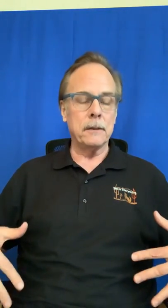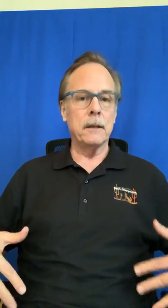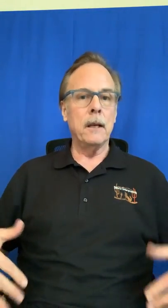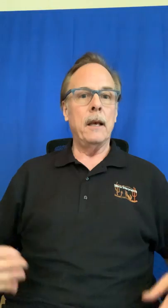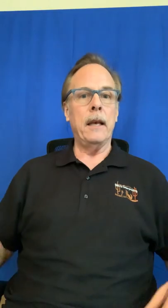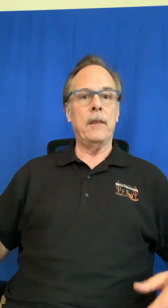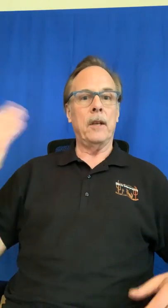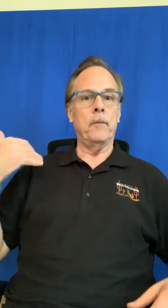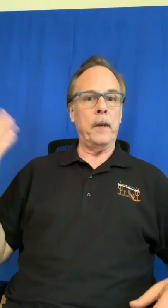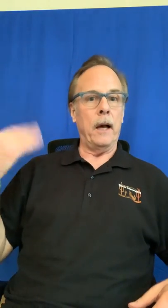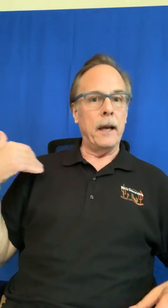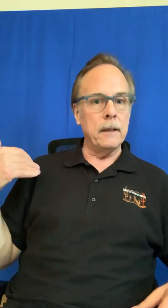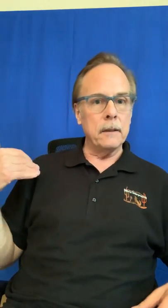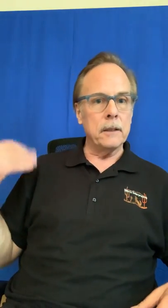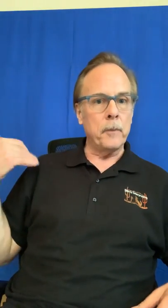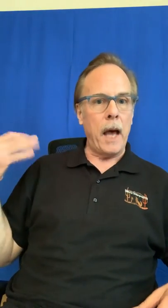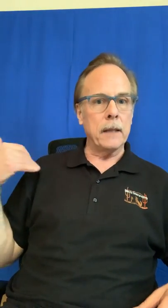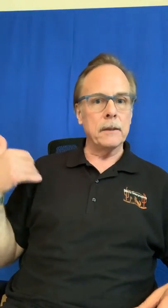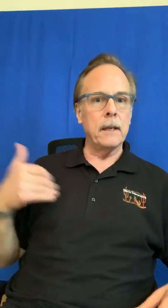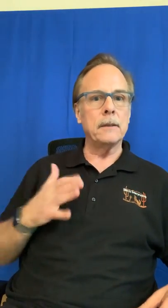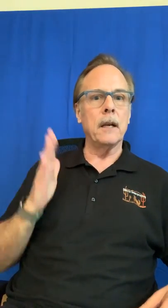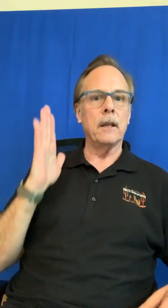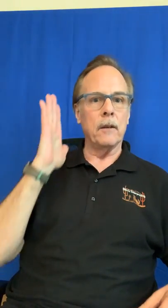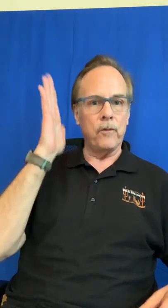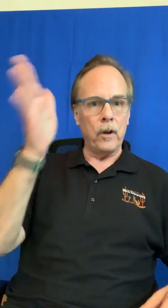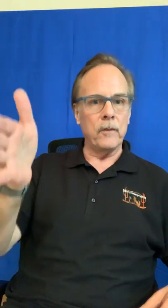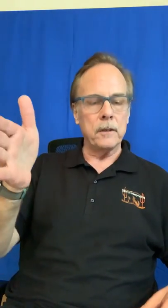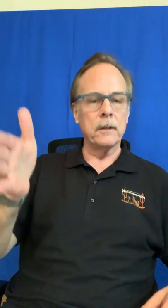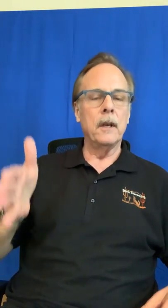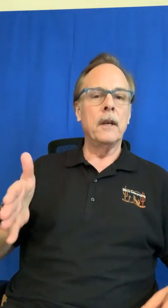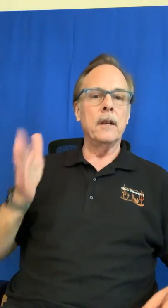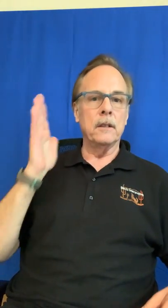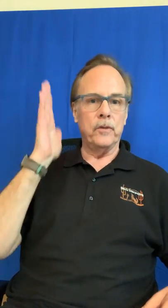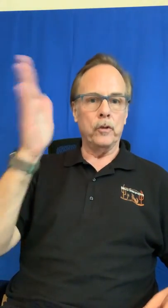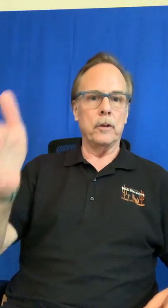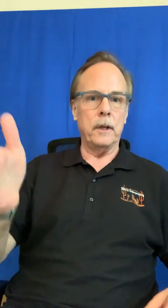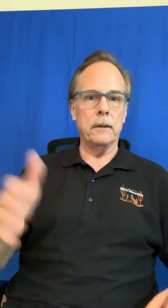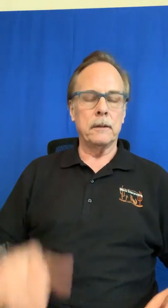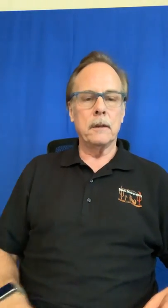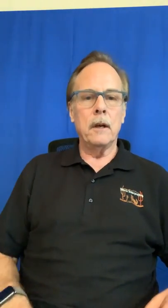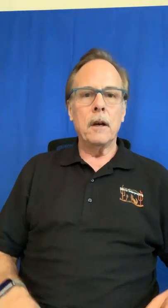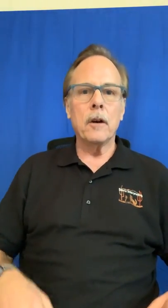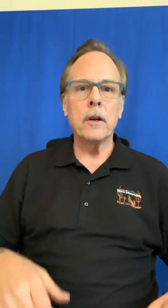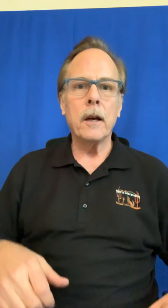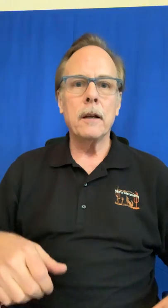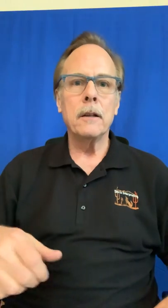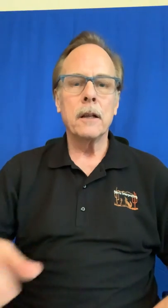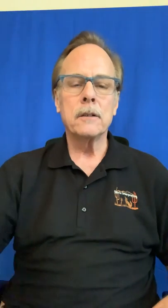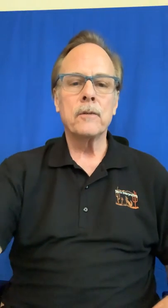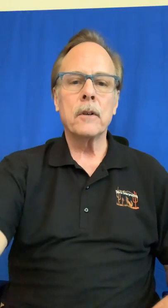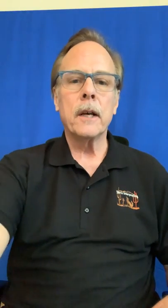anything behind us is past tense anything in front of us is future tense okay that's it for now